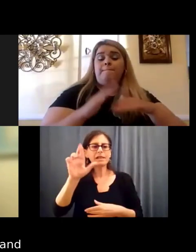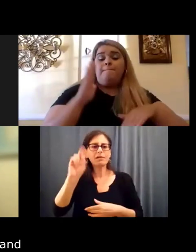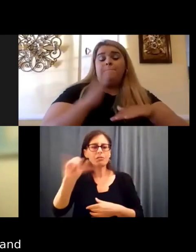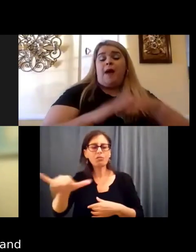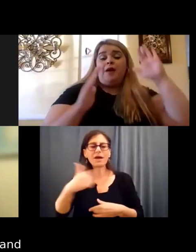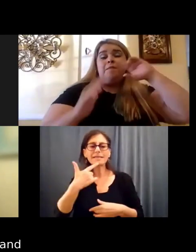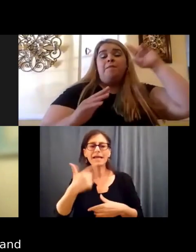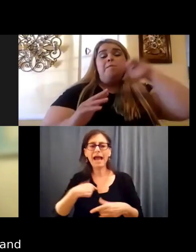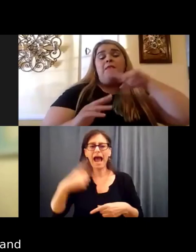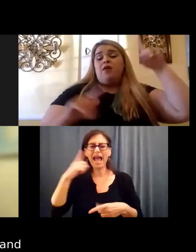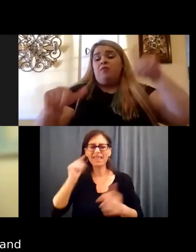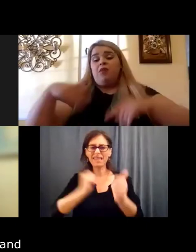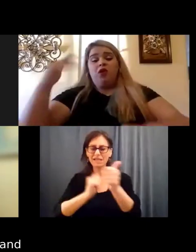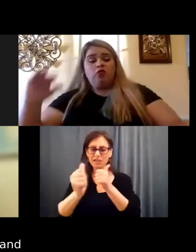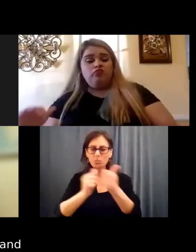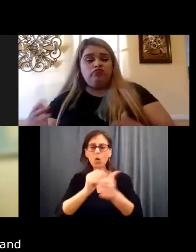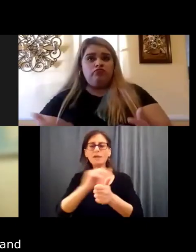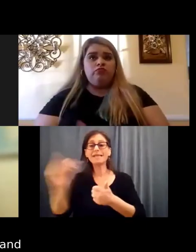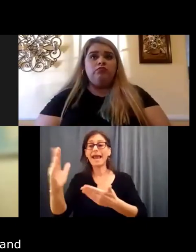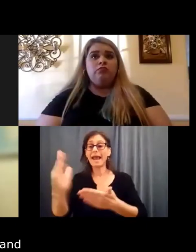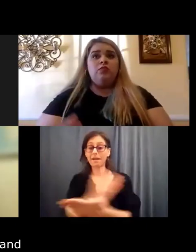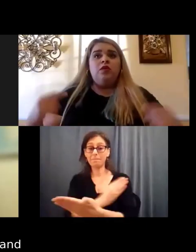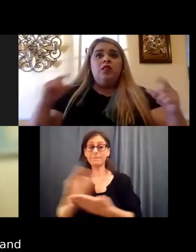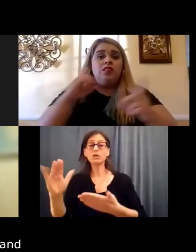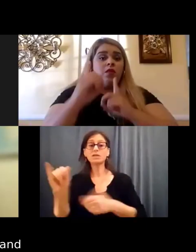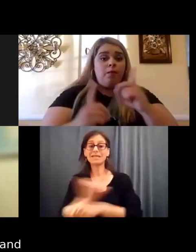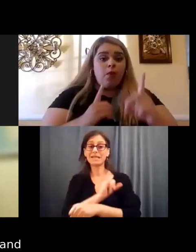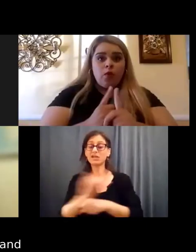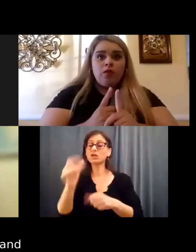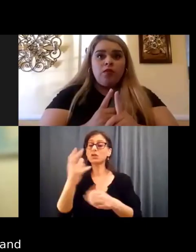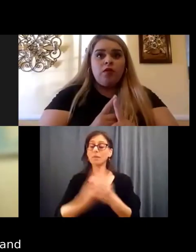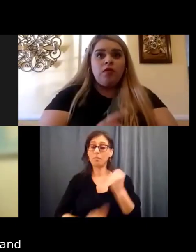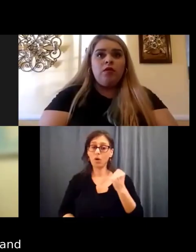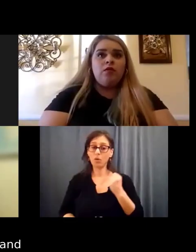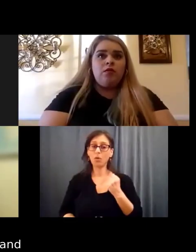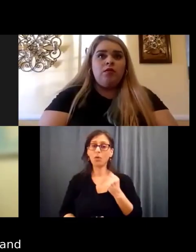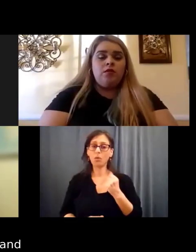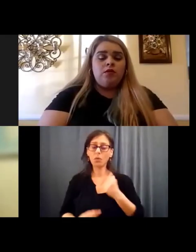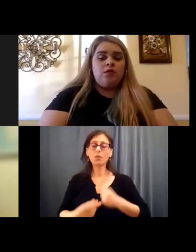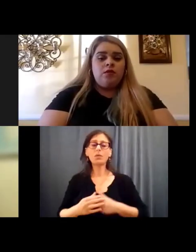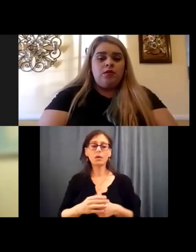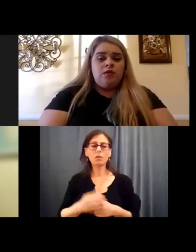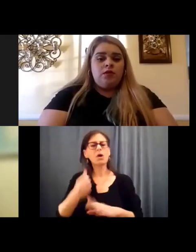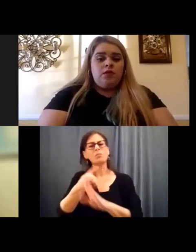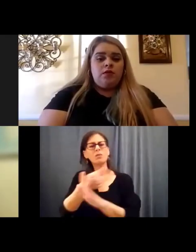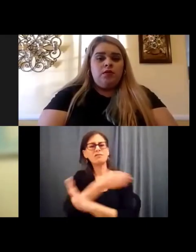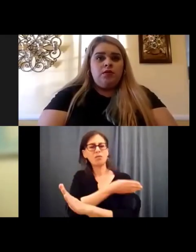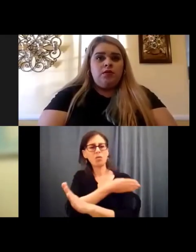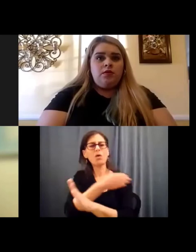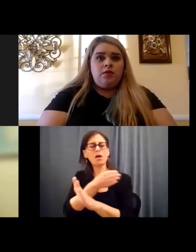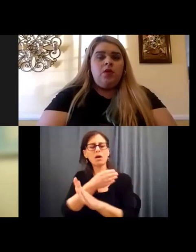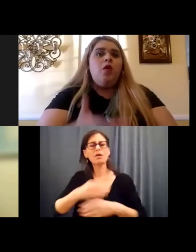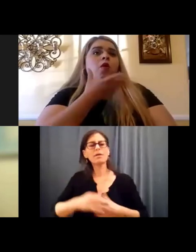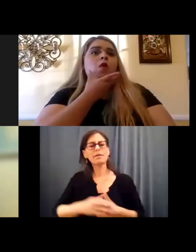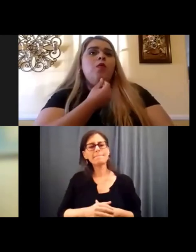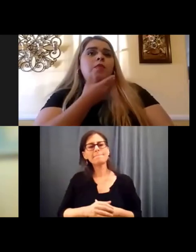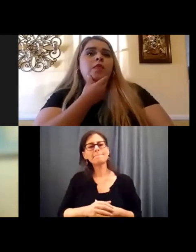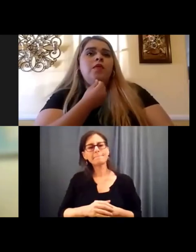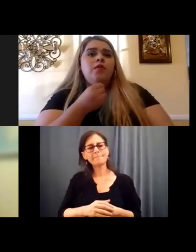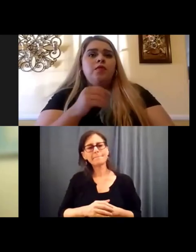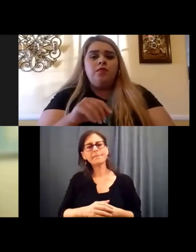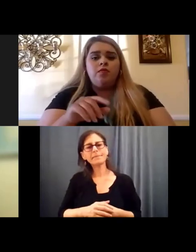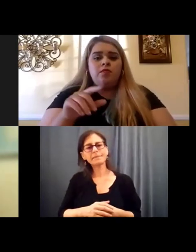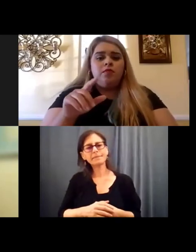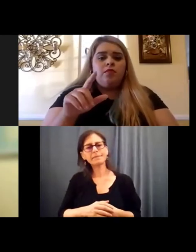sports in the music industry, you know, before now had a